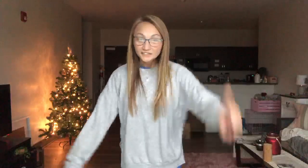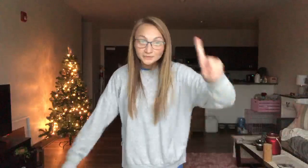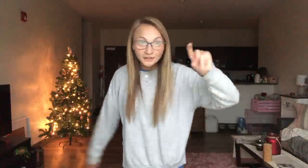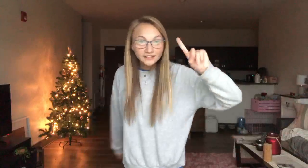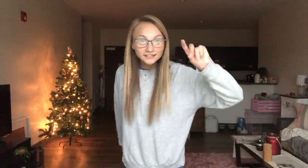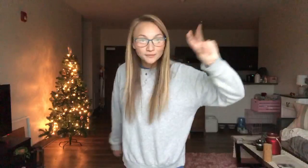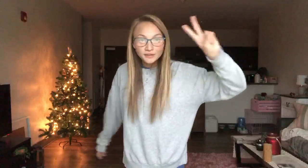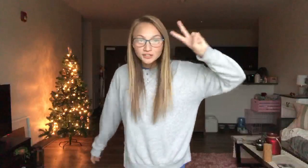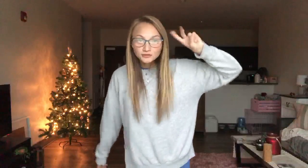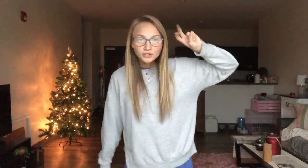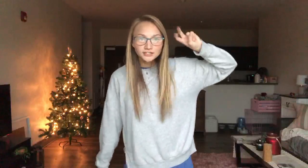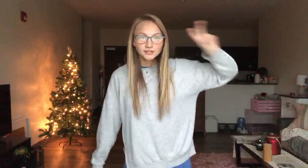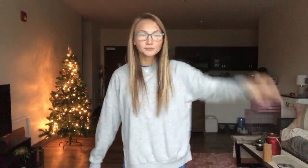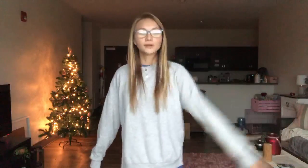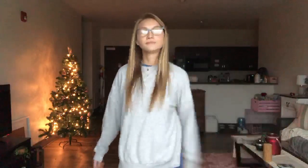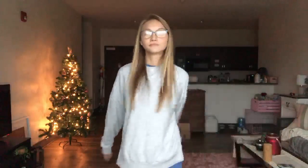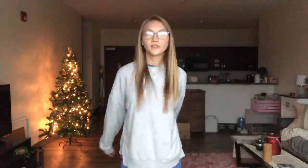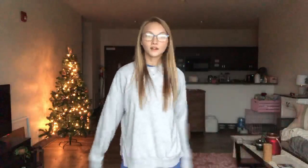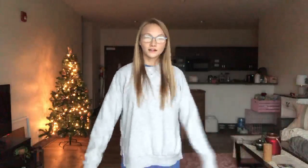our first part. Let's hop on to our second part. Alright,